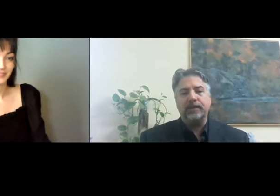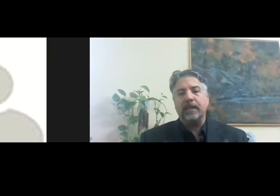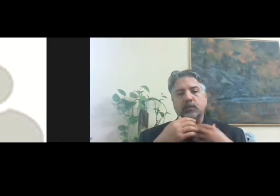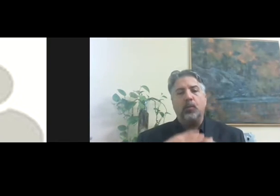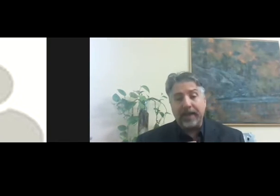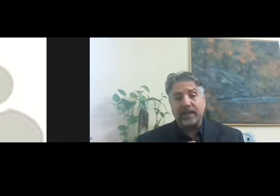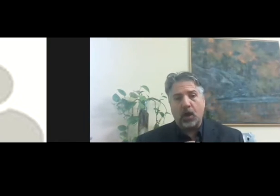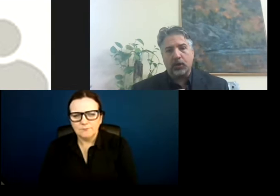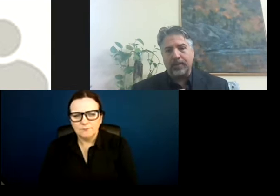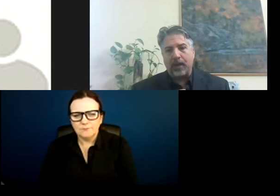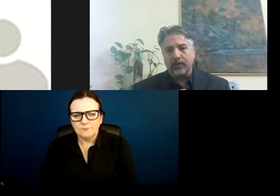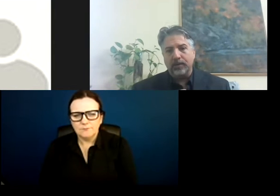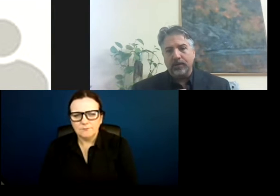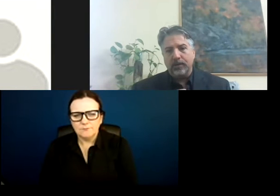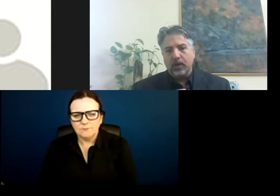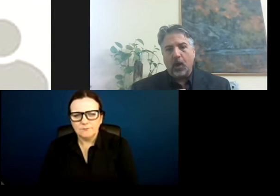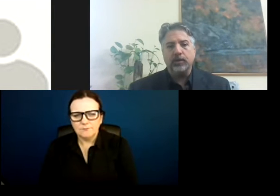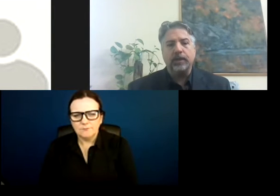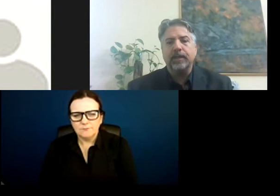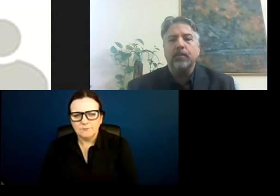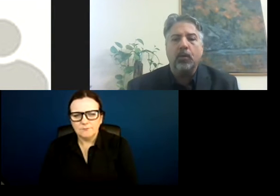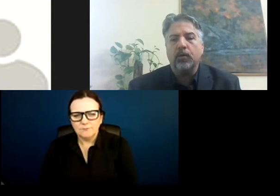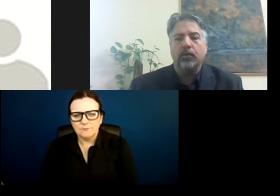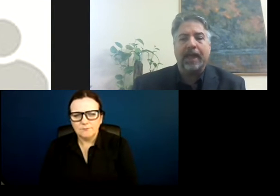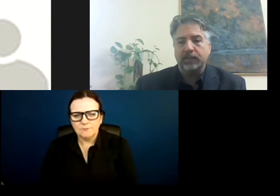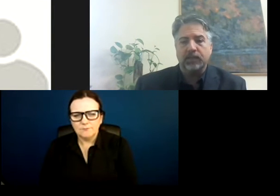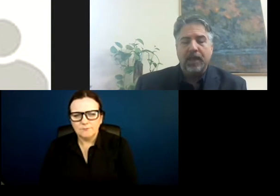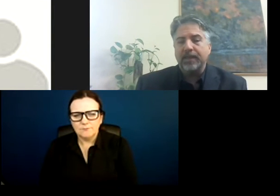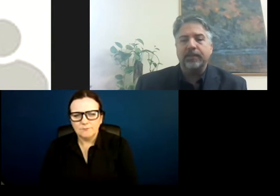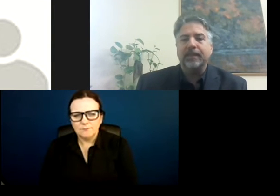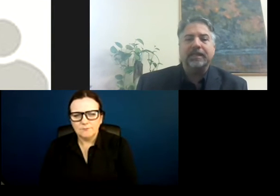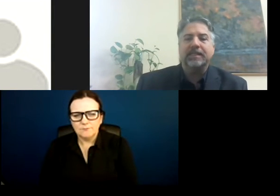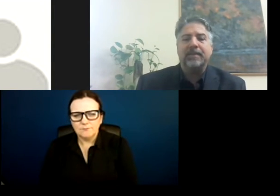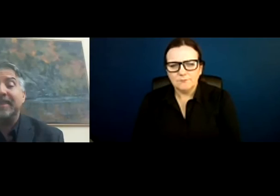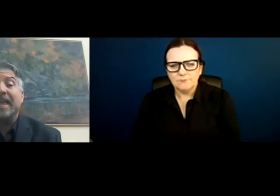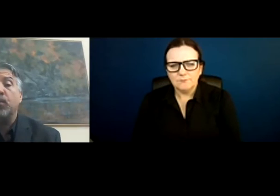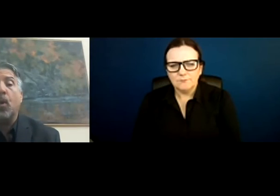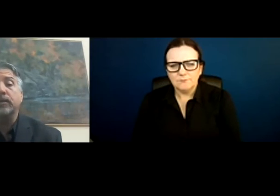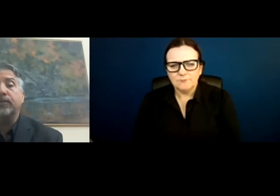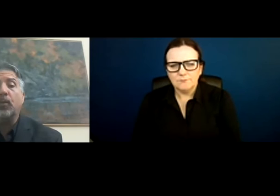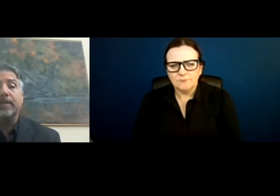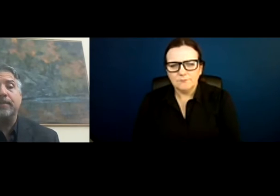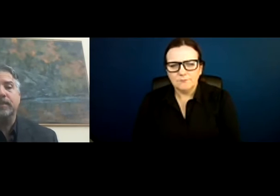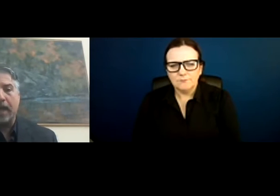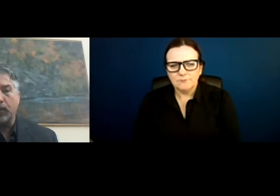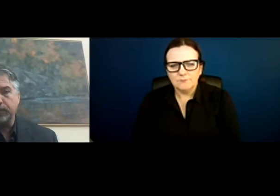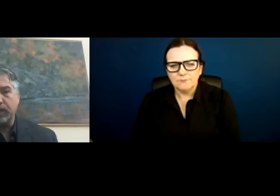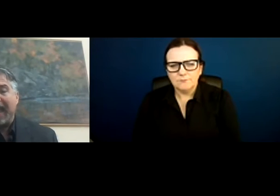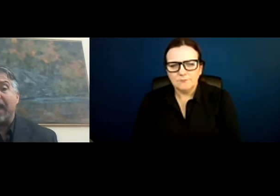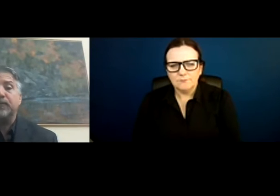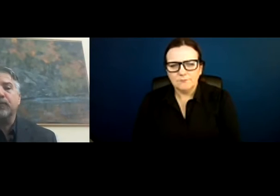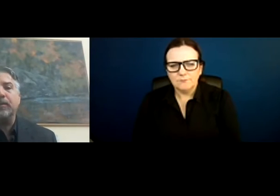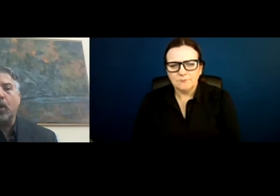that the things we talk about are nothing more or less than the things that they want for themselves.